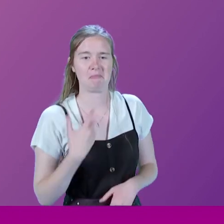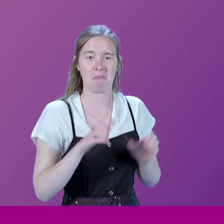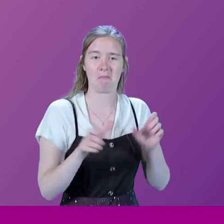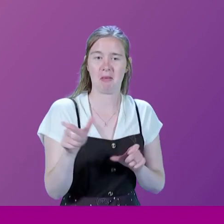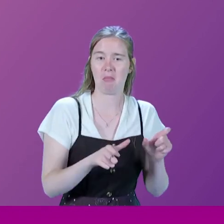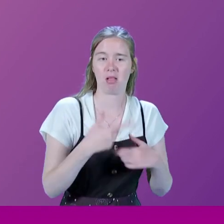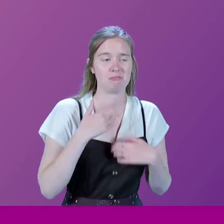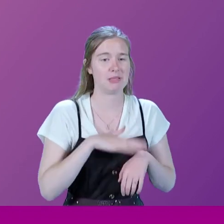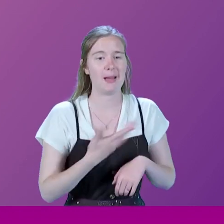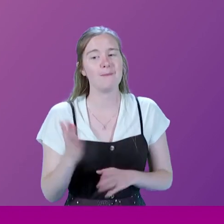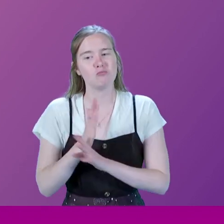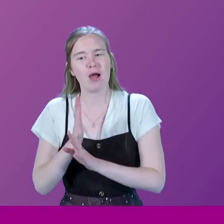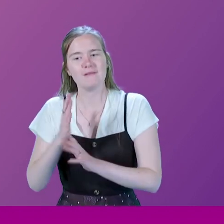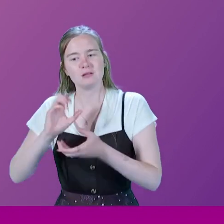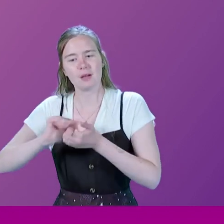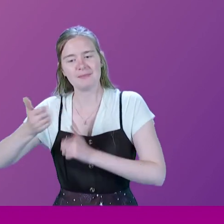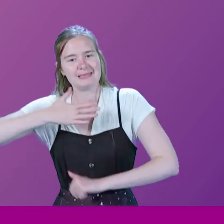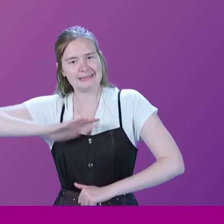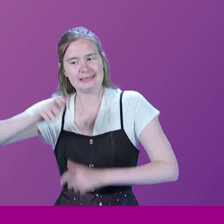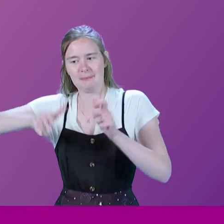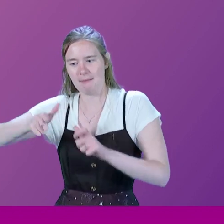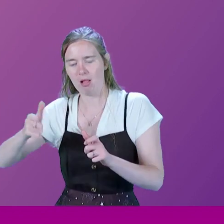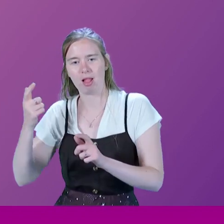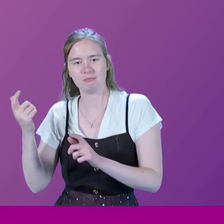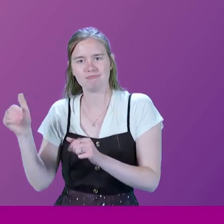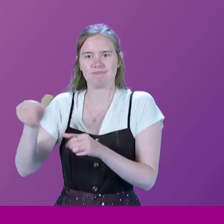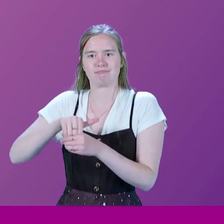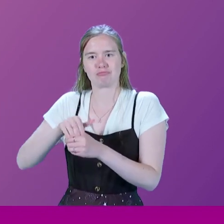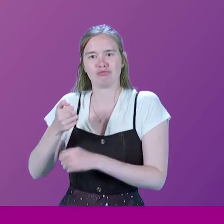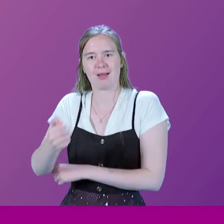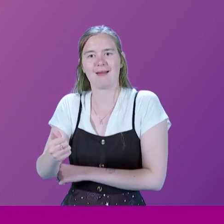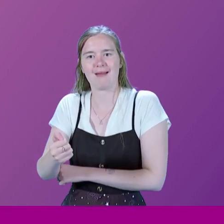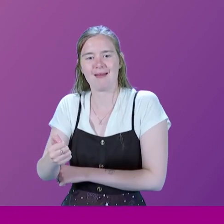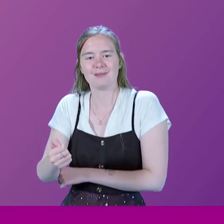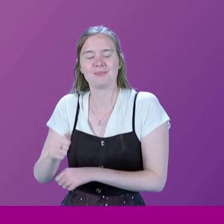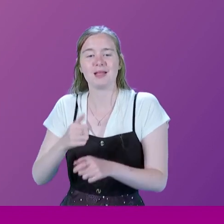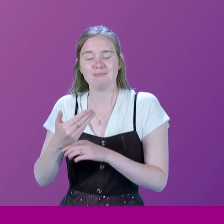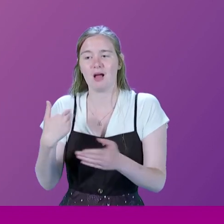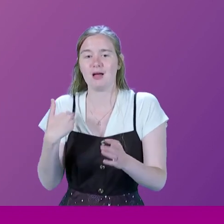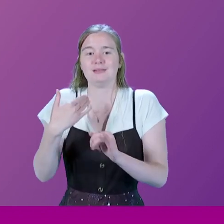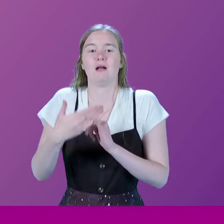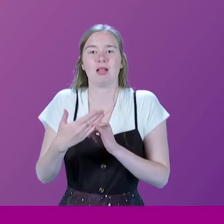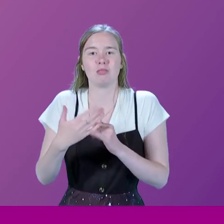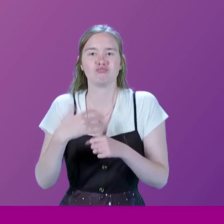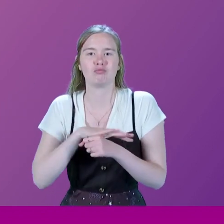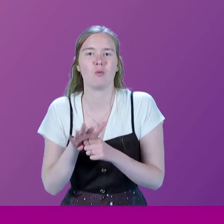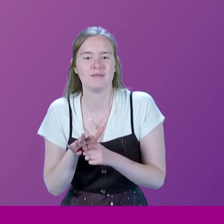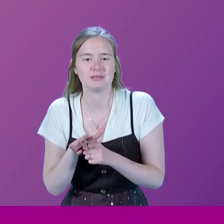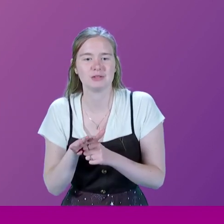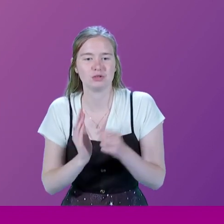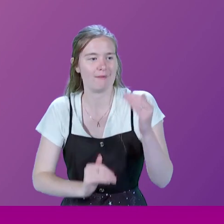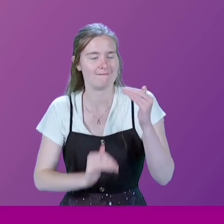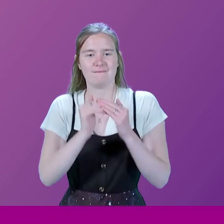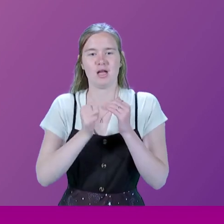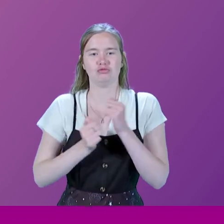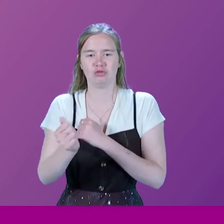but the private companies did go for that. And the business of a railway is that, again, until the pandemic, you filled your trains